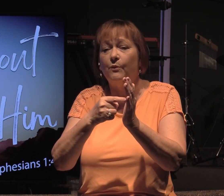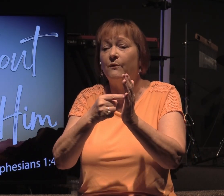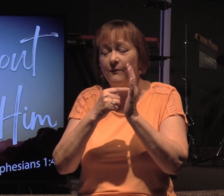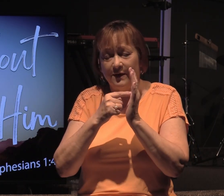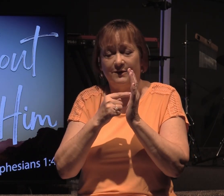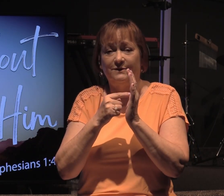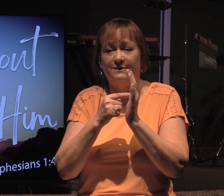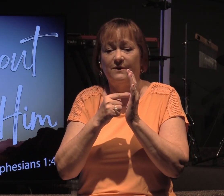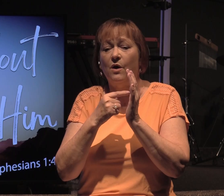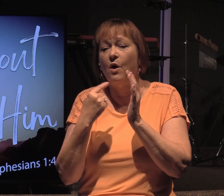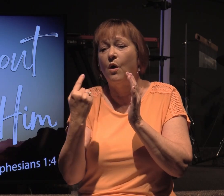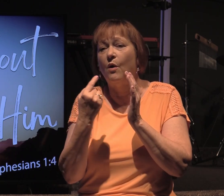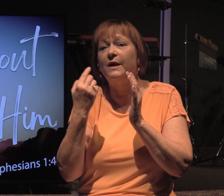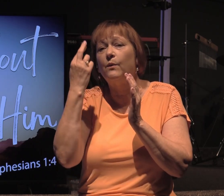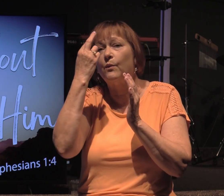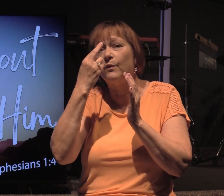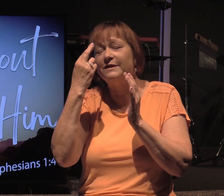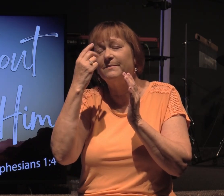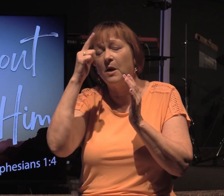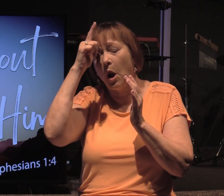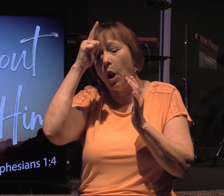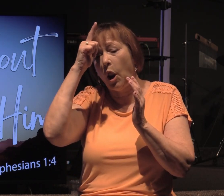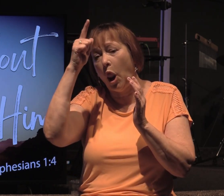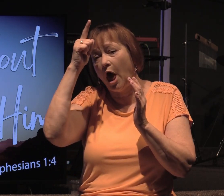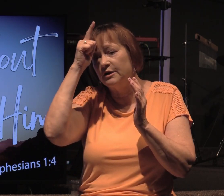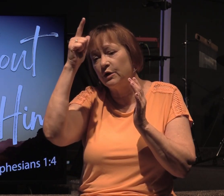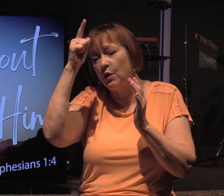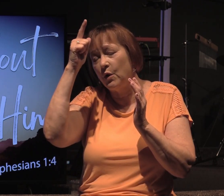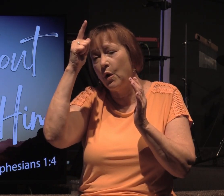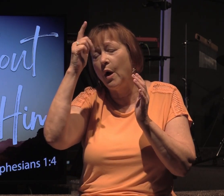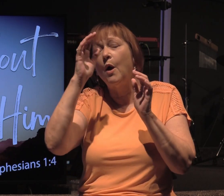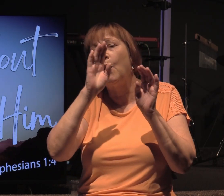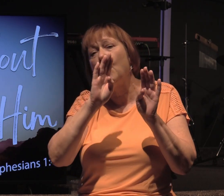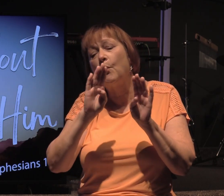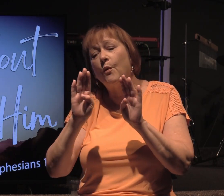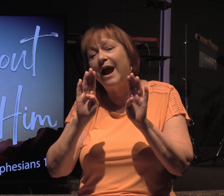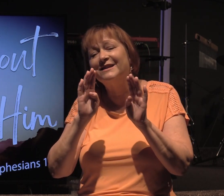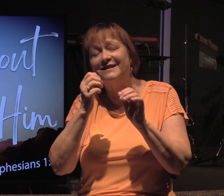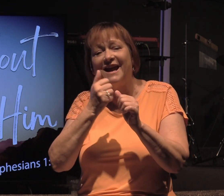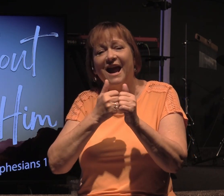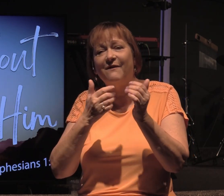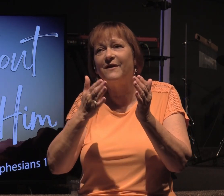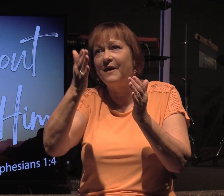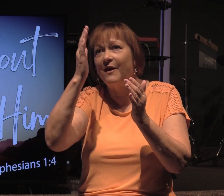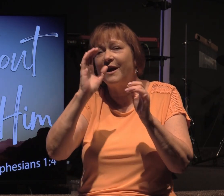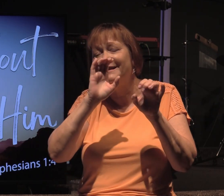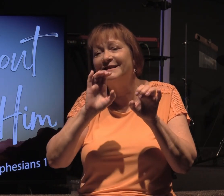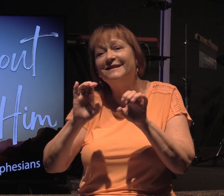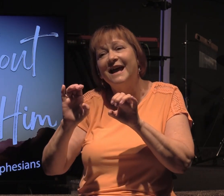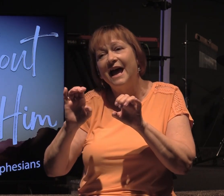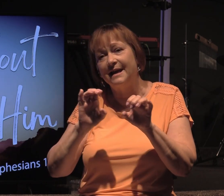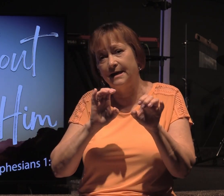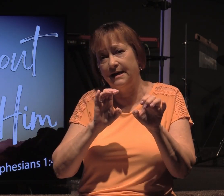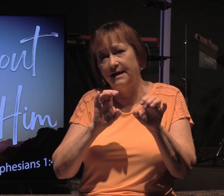that our only reasonable, logical reaction to everything that God has done.